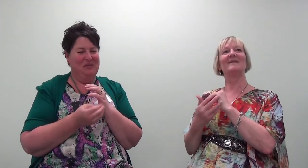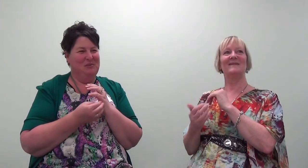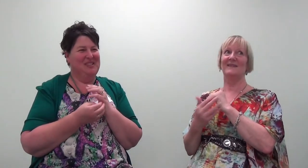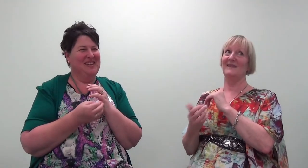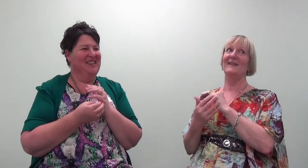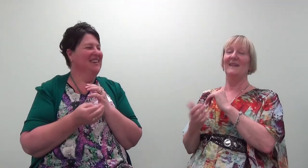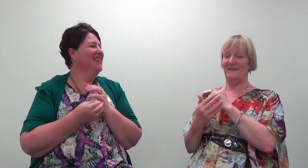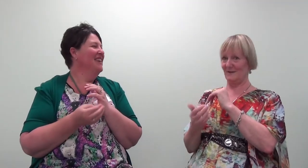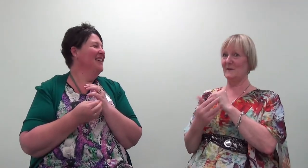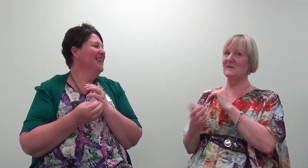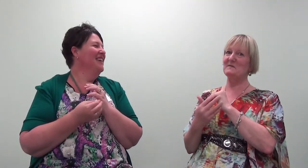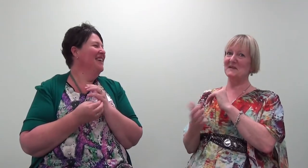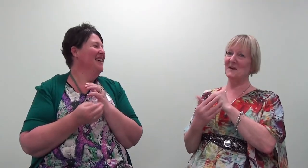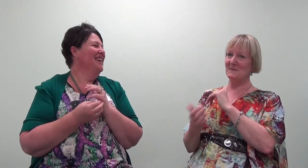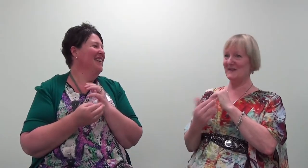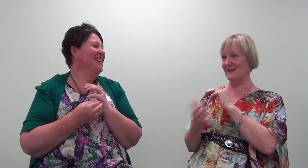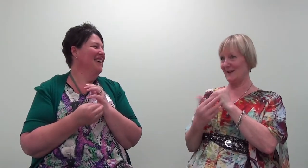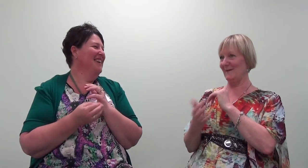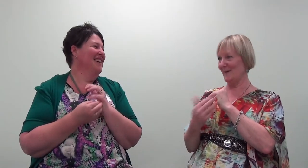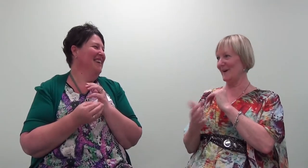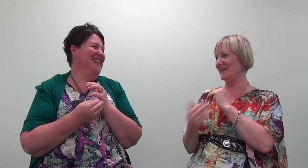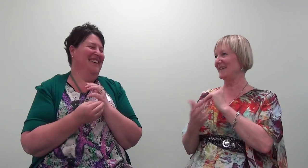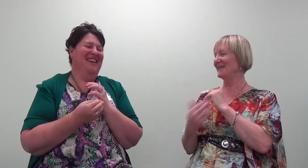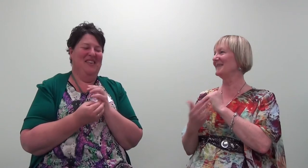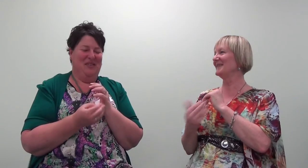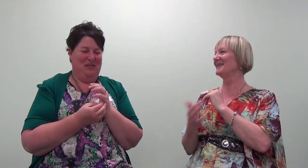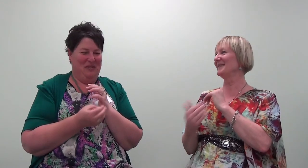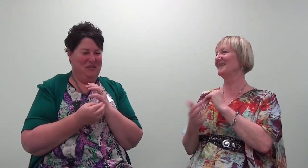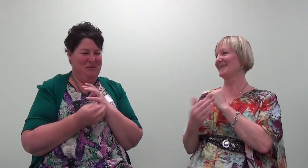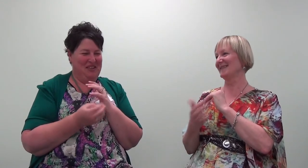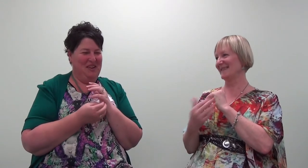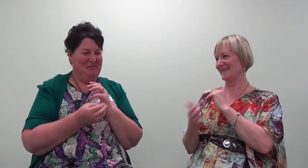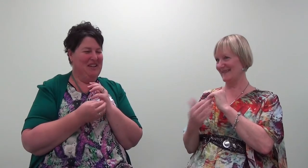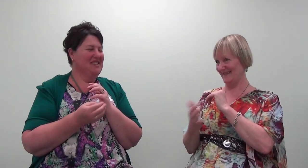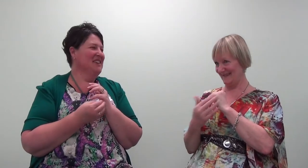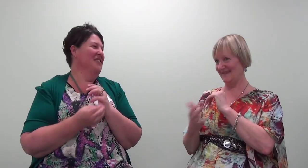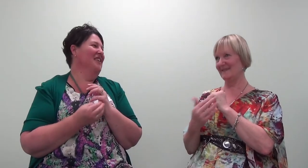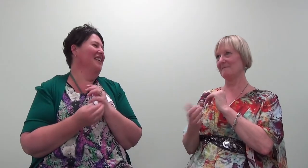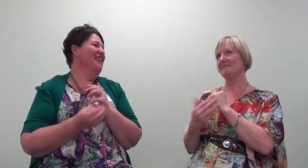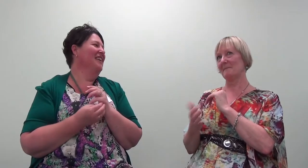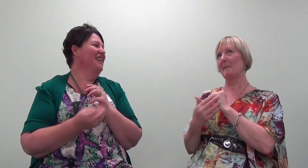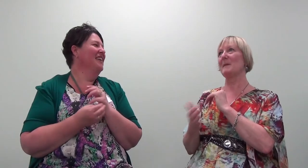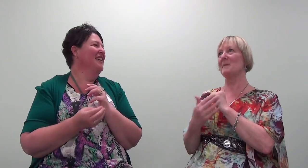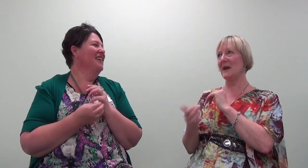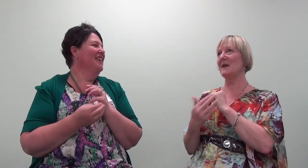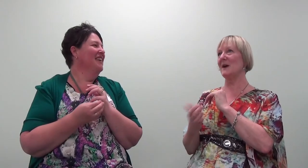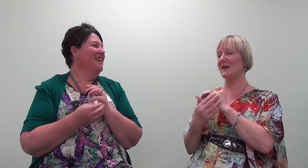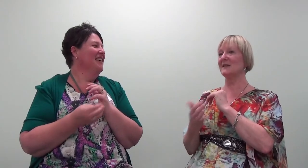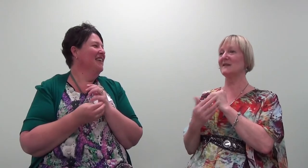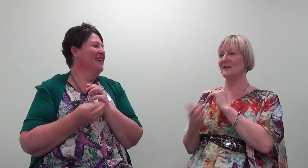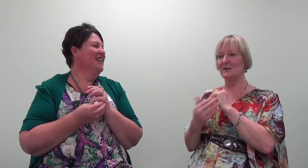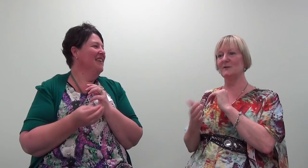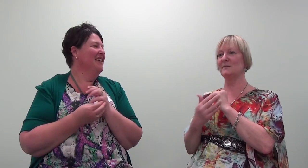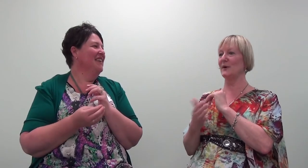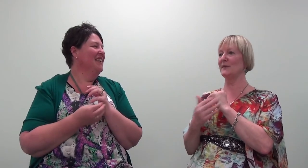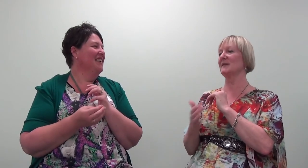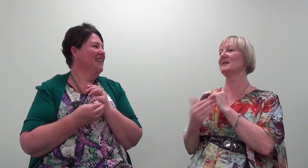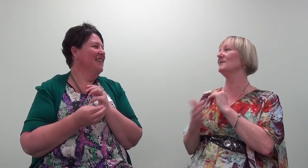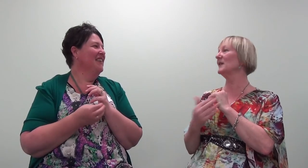50%. 50% of me is staying right here. 50% of me is staying right here. Maybe I can still process and